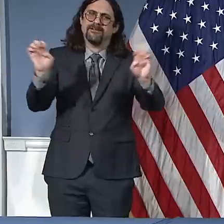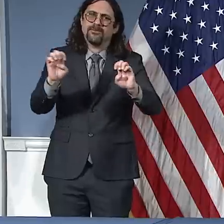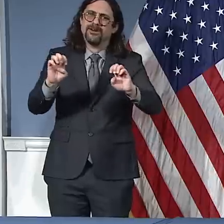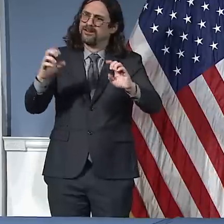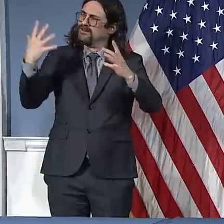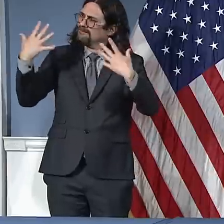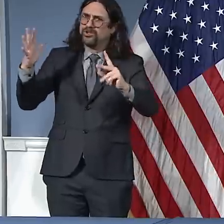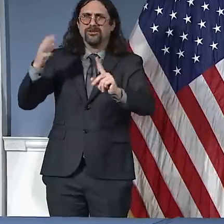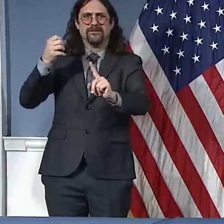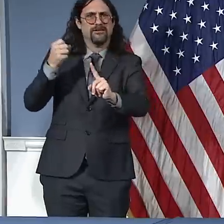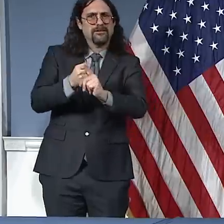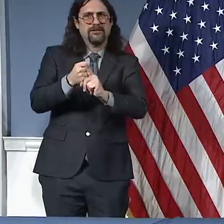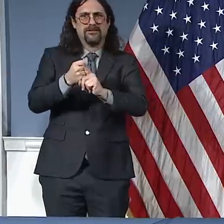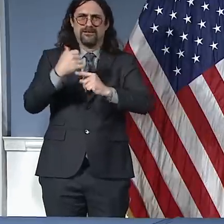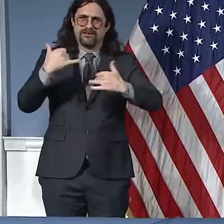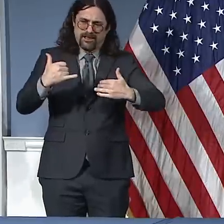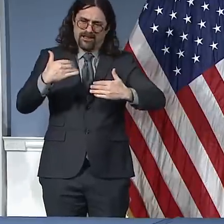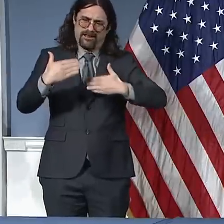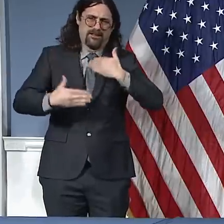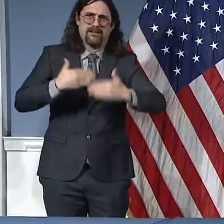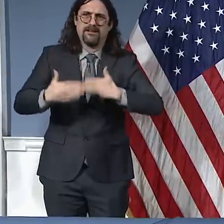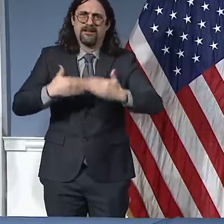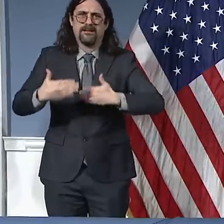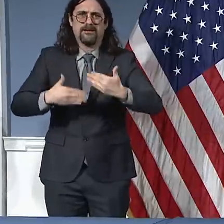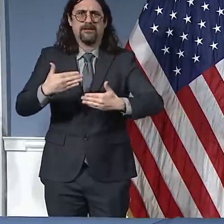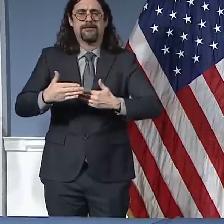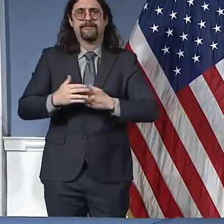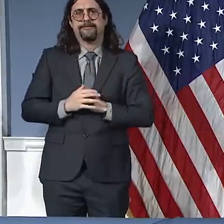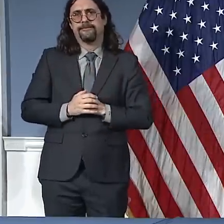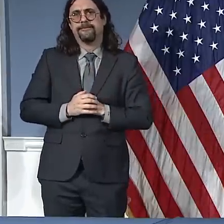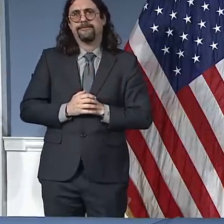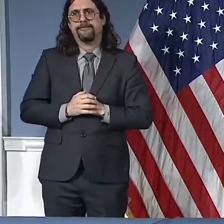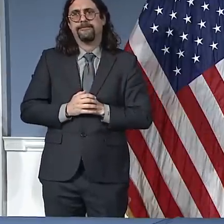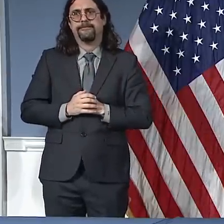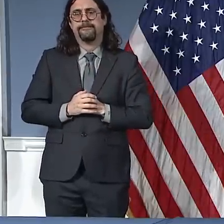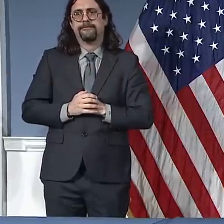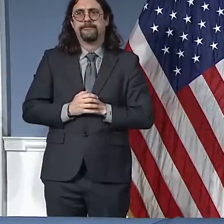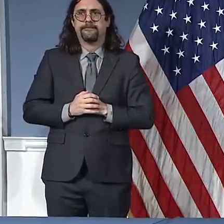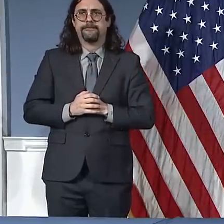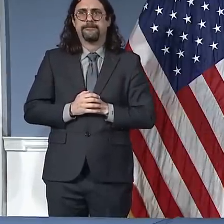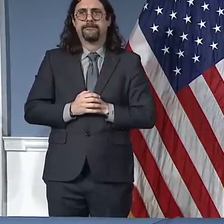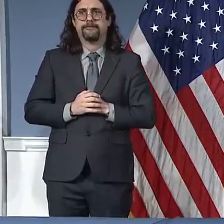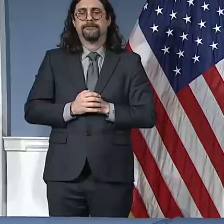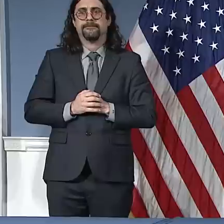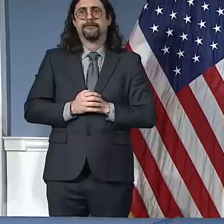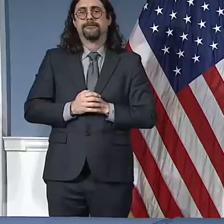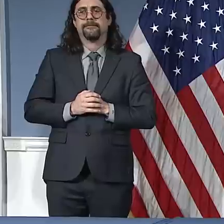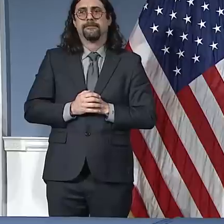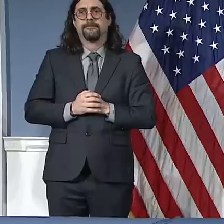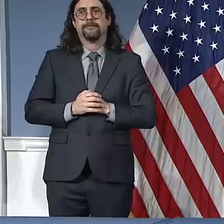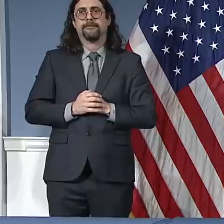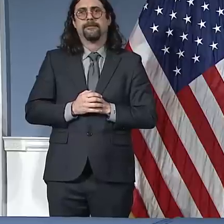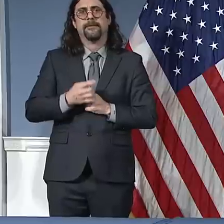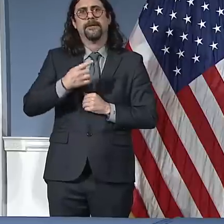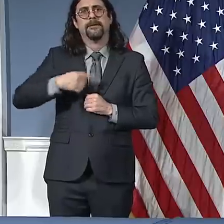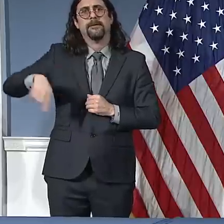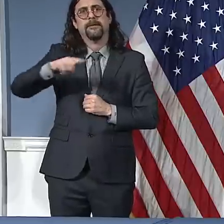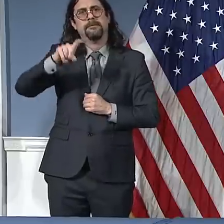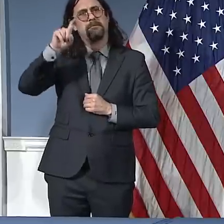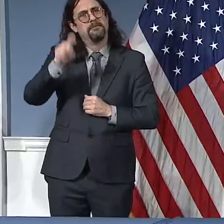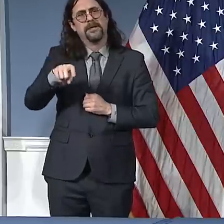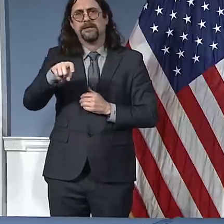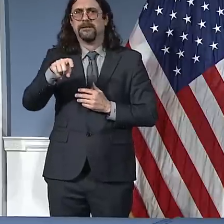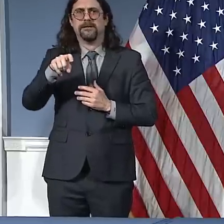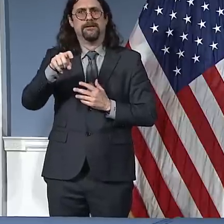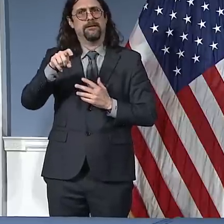Our job is to do everything we can to save lives, to protect lives at this moment. It's going to take